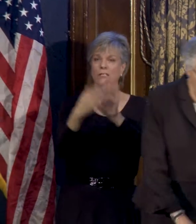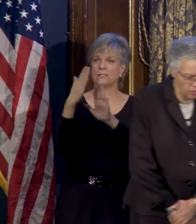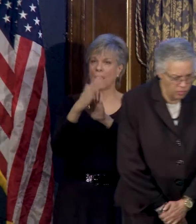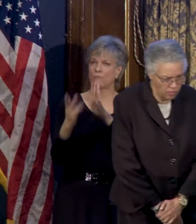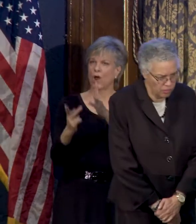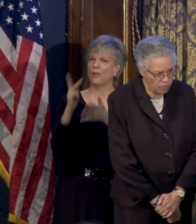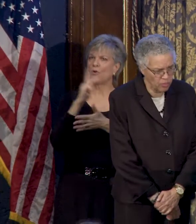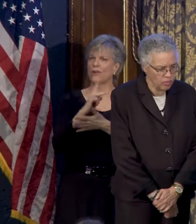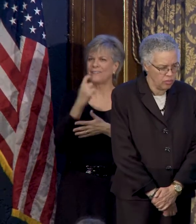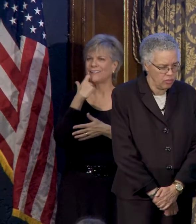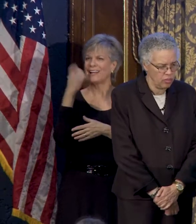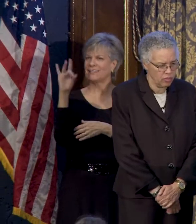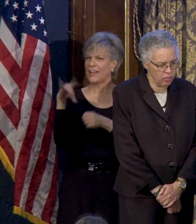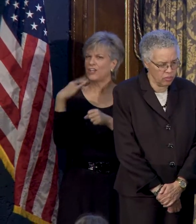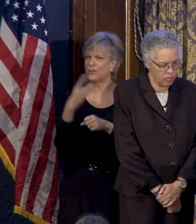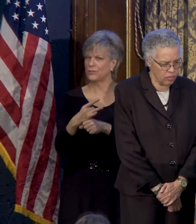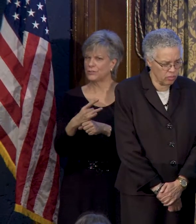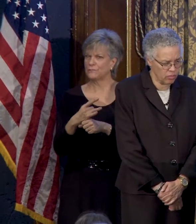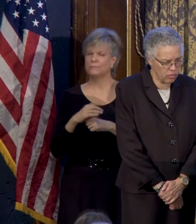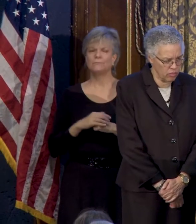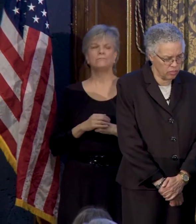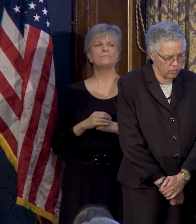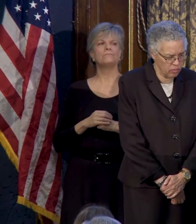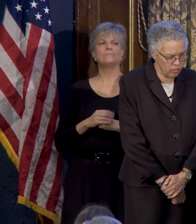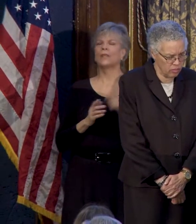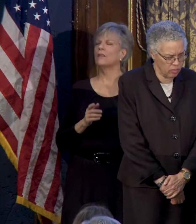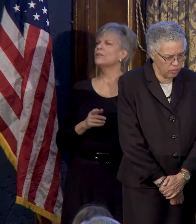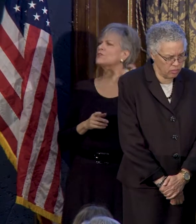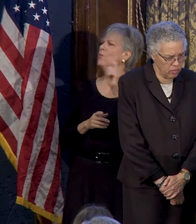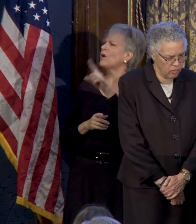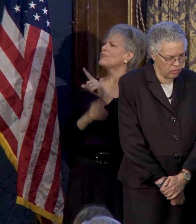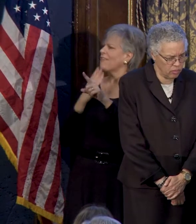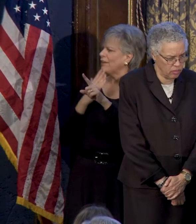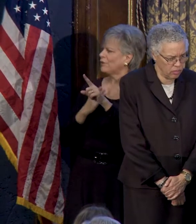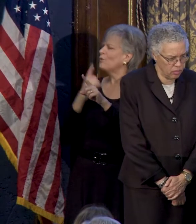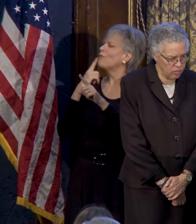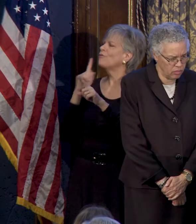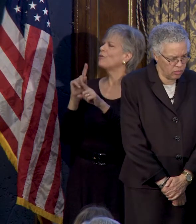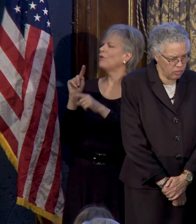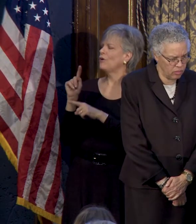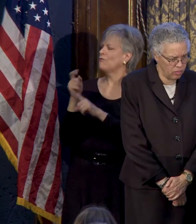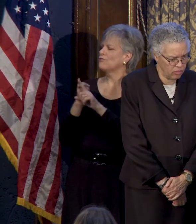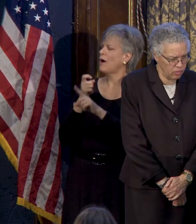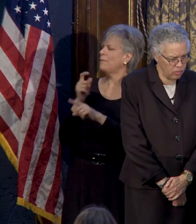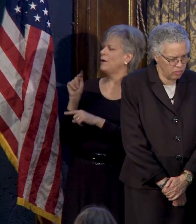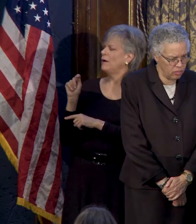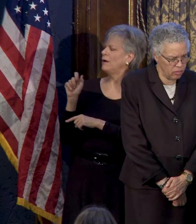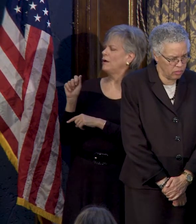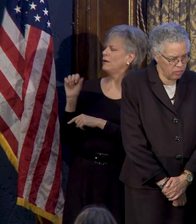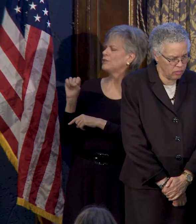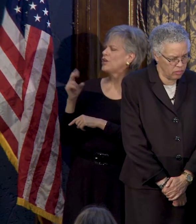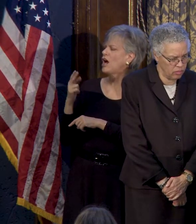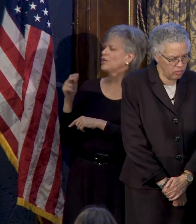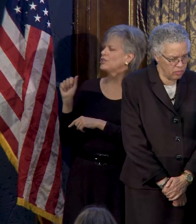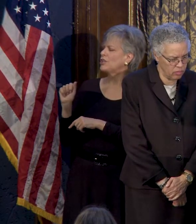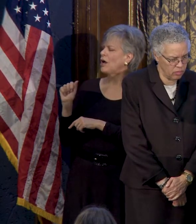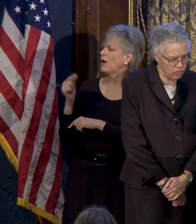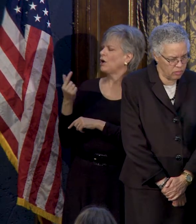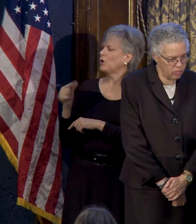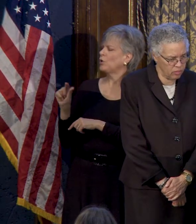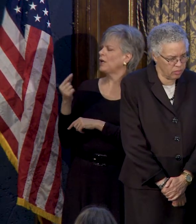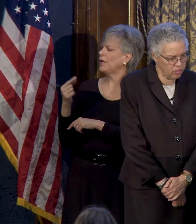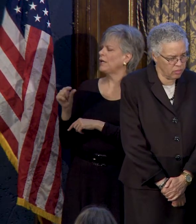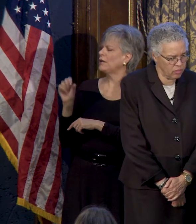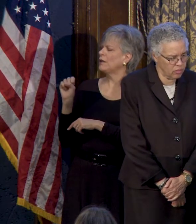Thank you. This question is from Tasha Green-Cruzette who's with Voices for Illinois